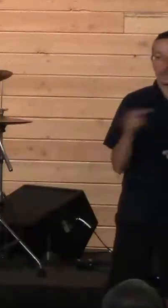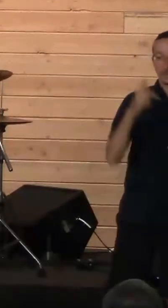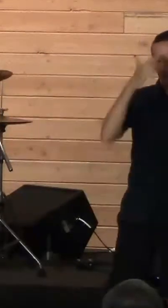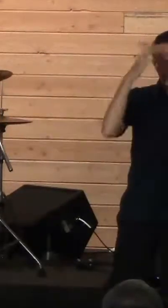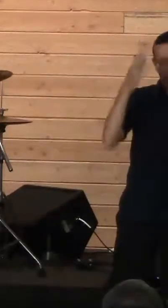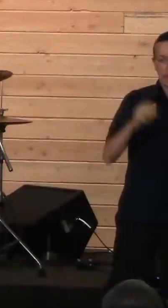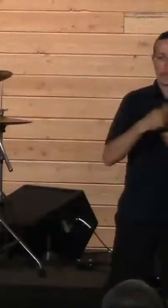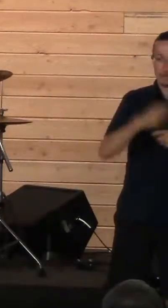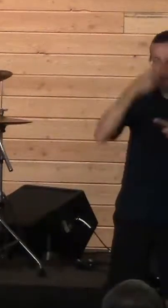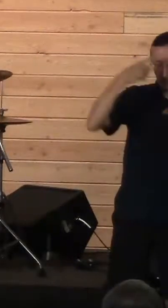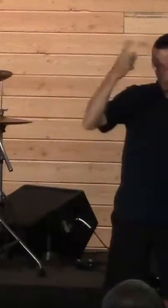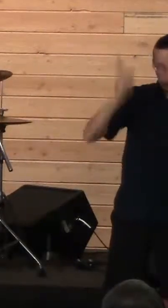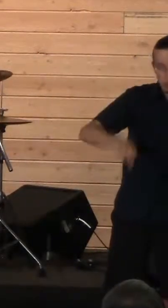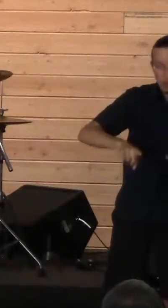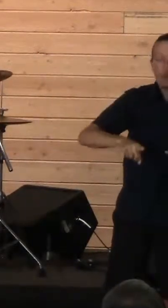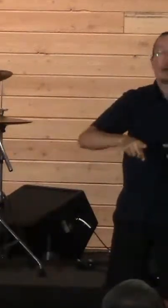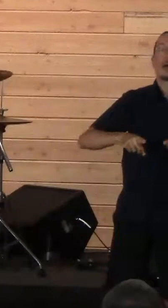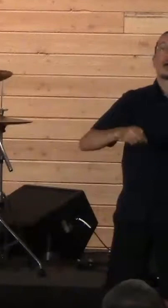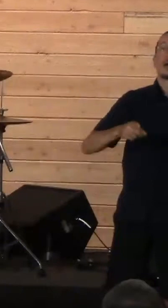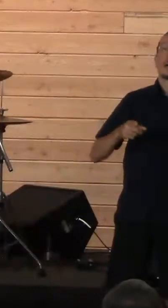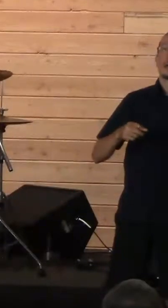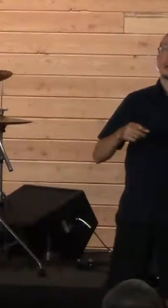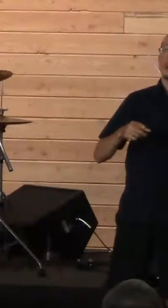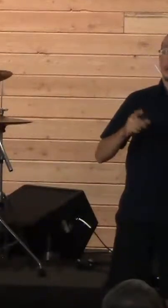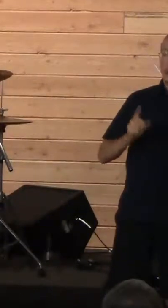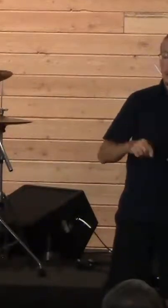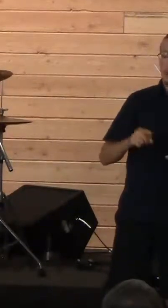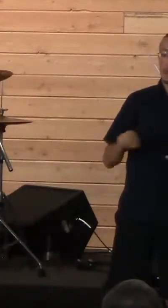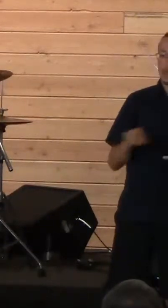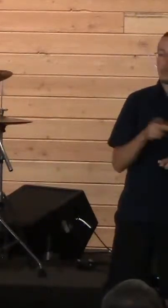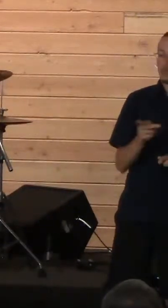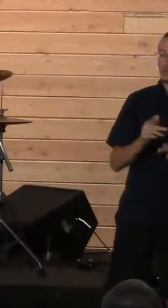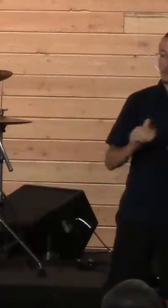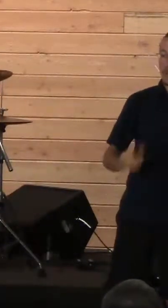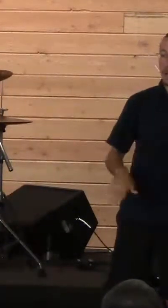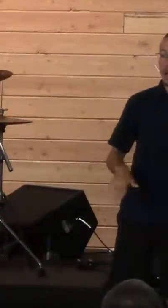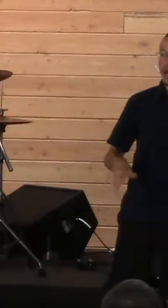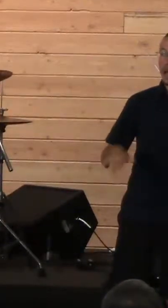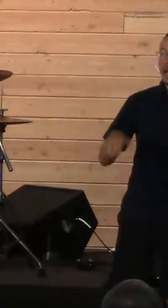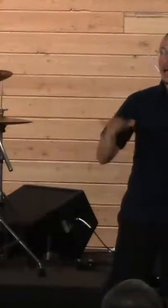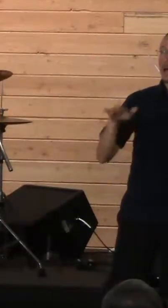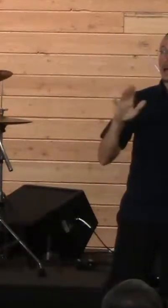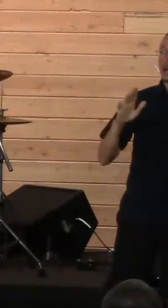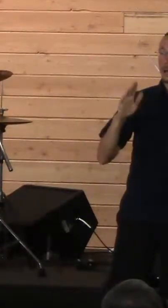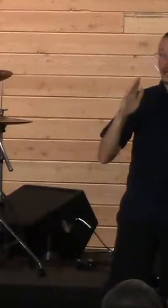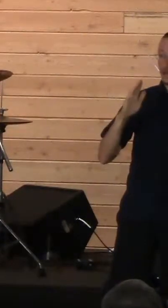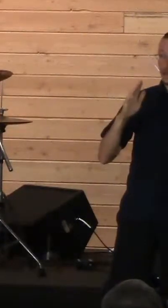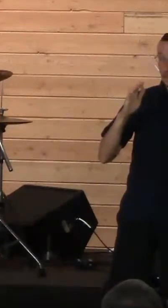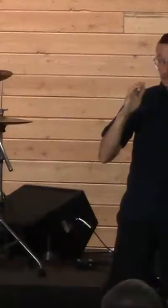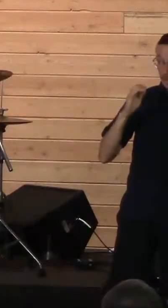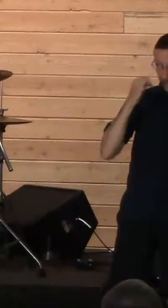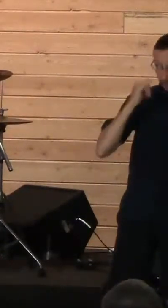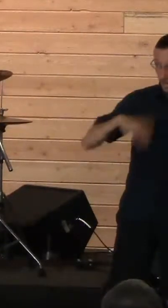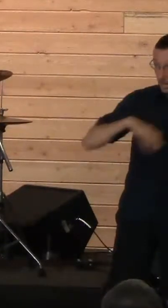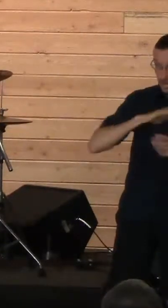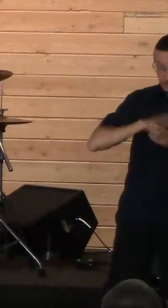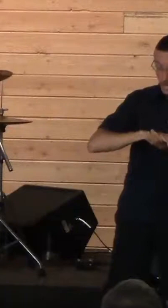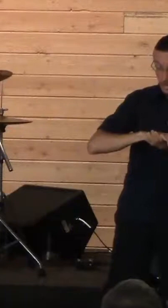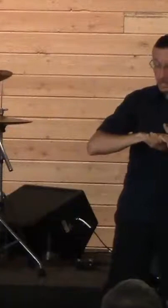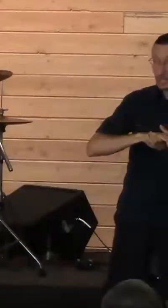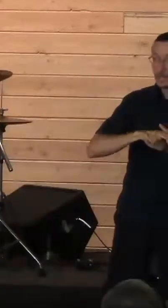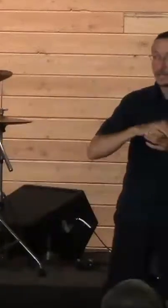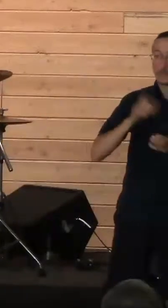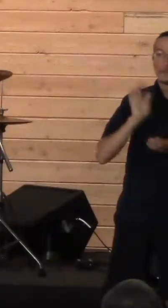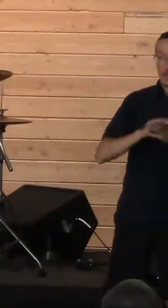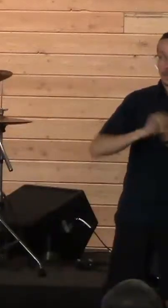pact that when they reach a certain age, if they're not married, they'll marry each other, and then he gets engaged,